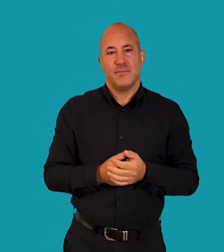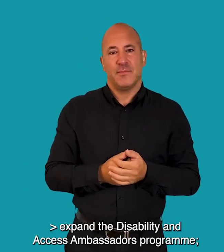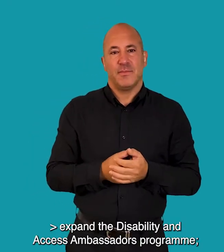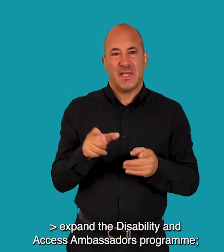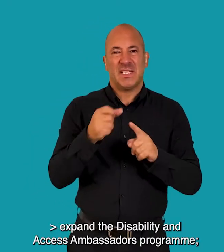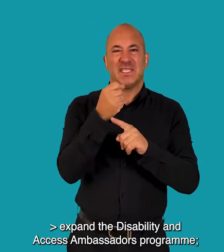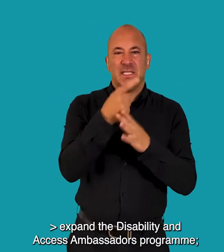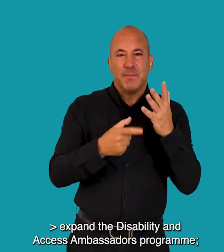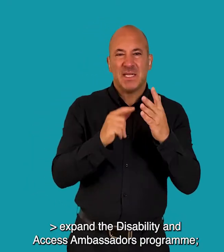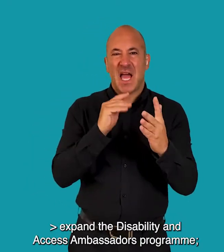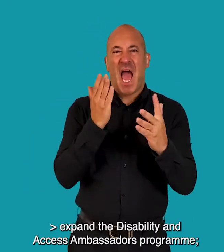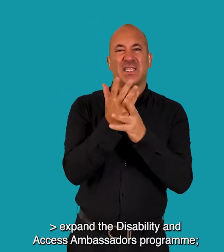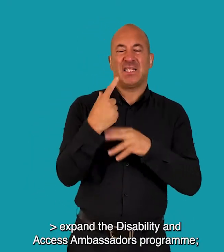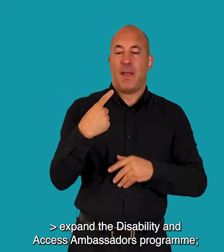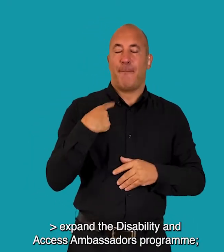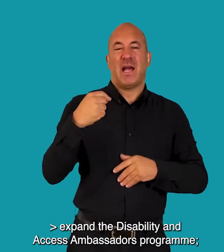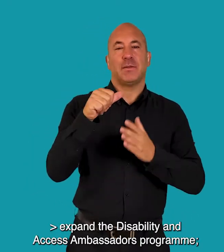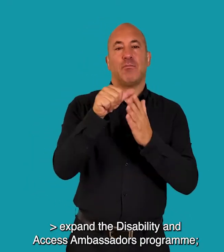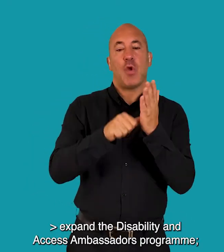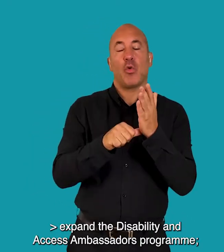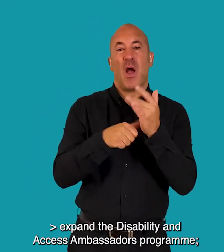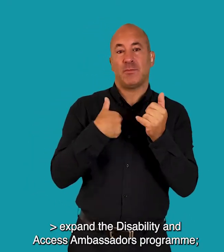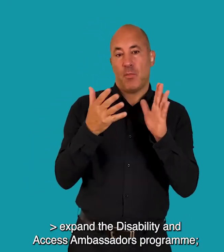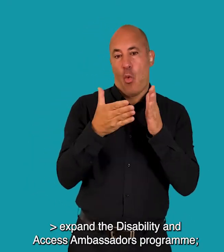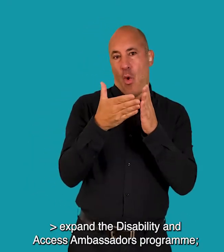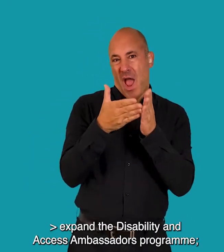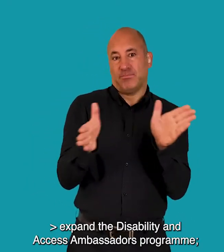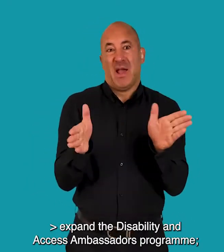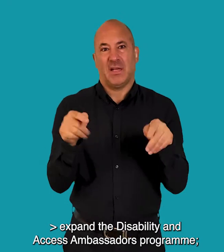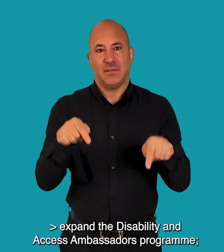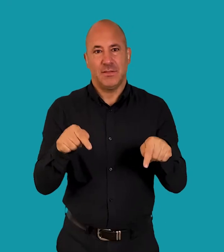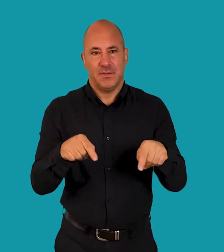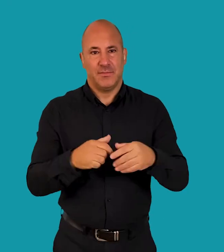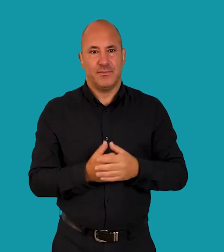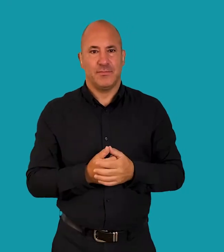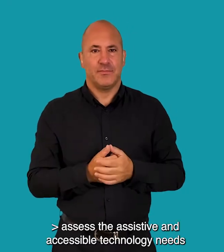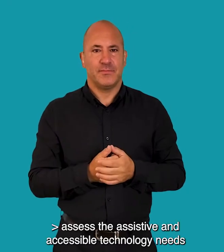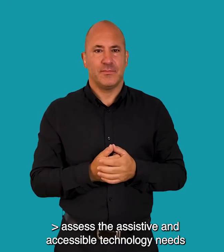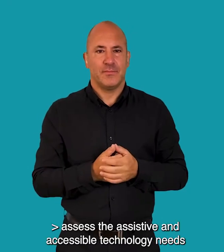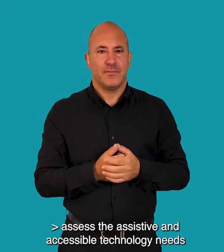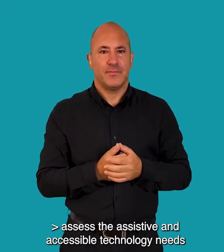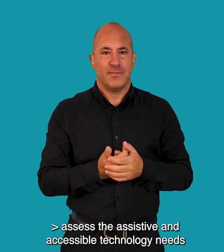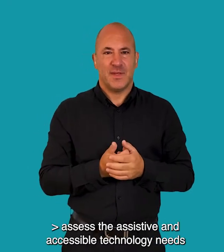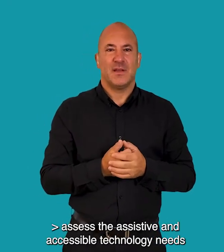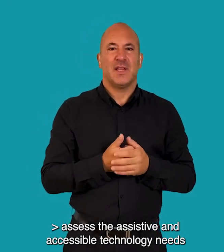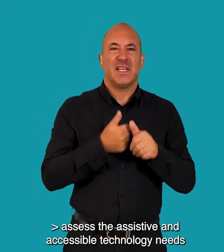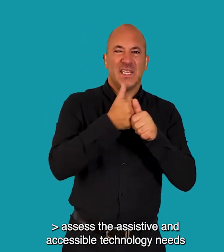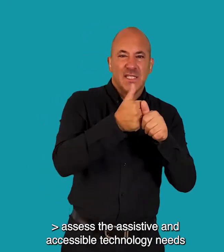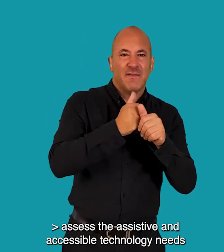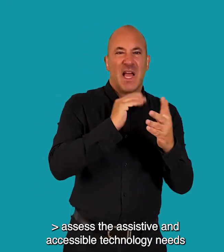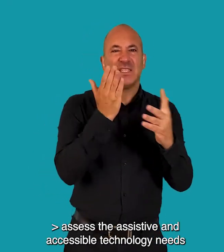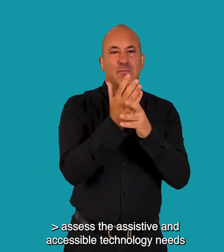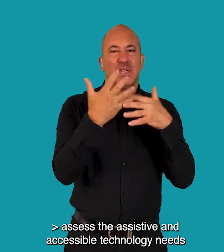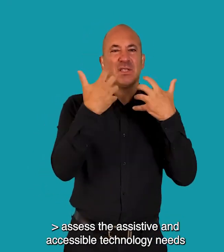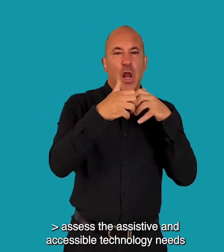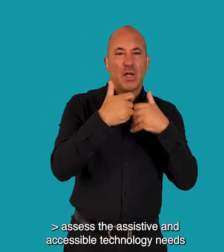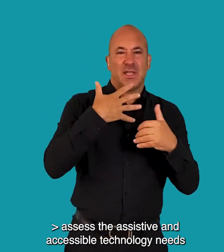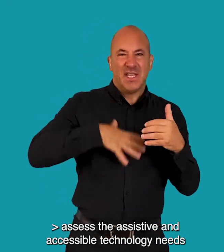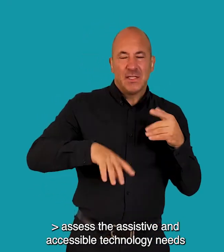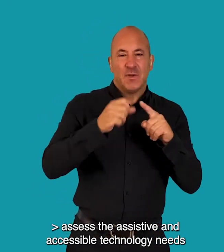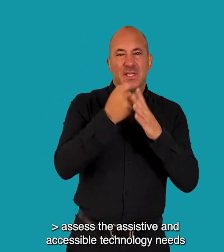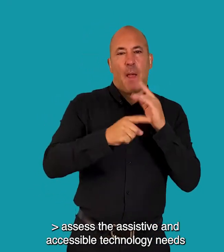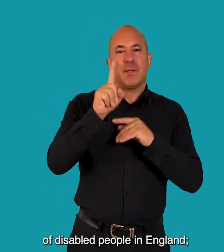Expand the Disability and Access Ambassadors programme Assess the assistive and accessible